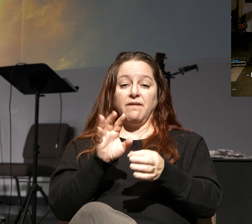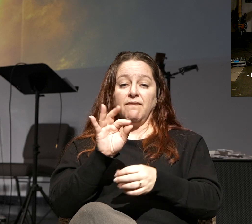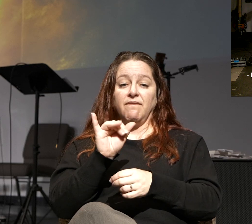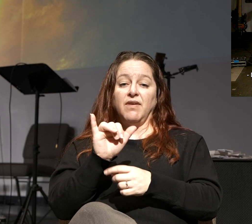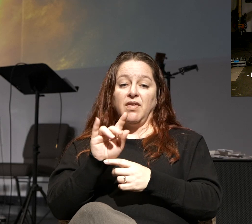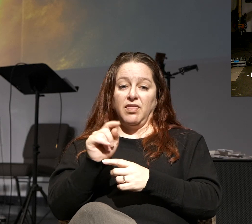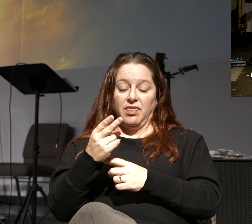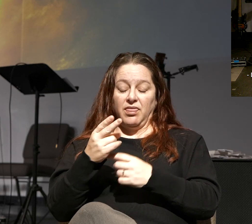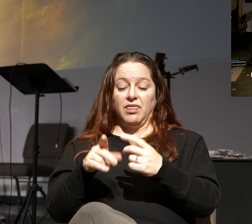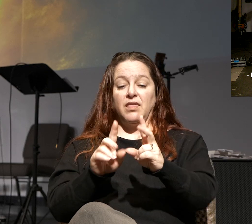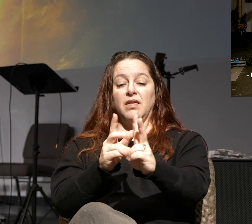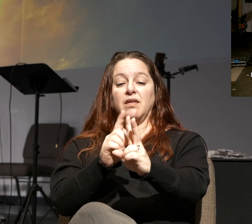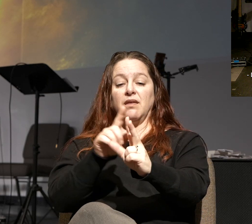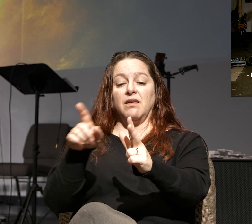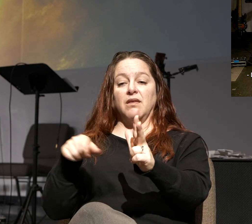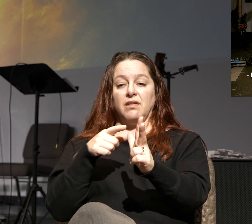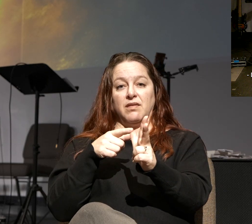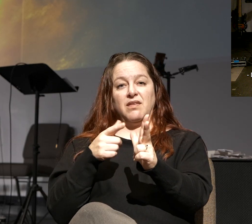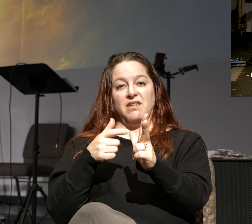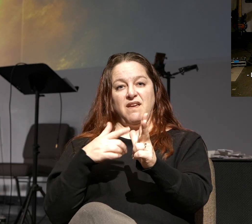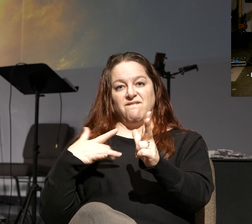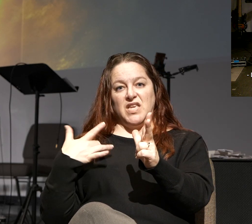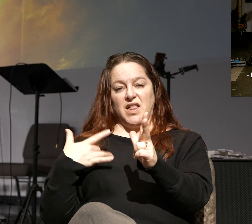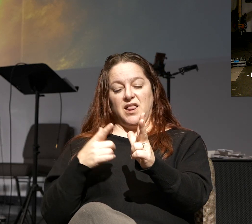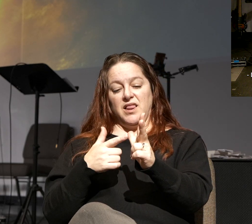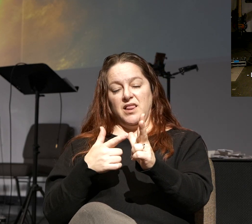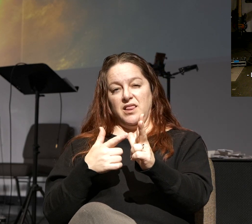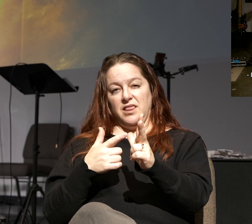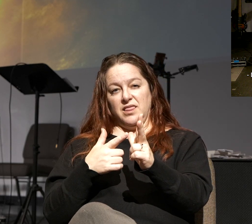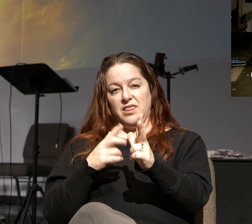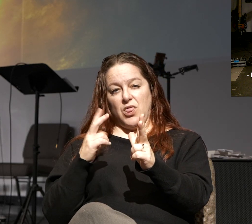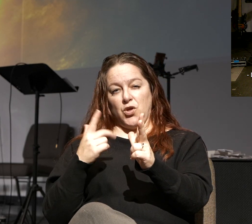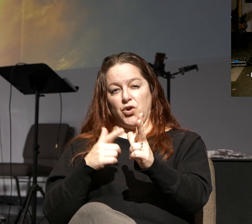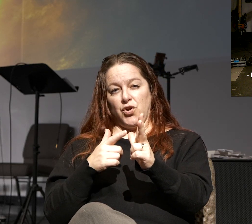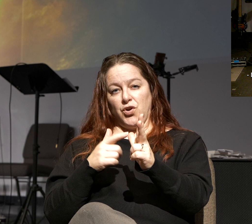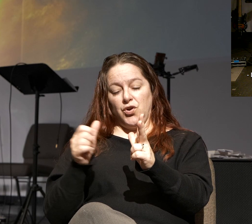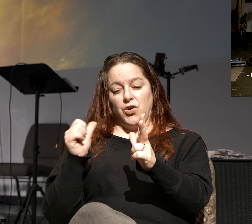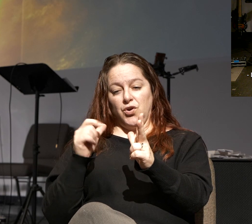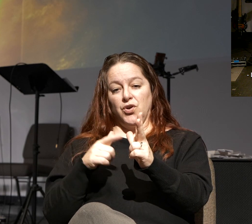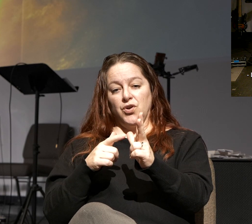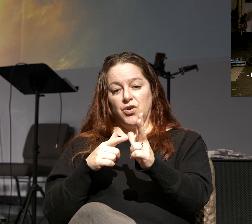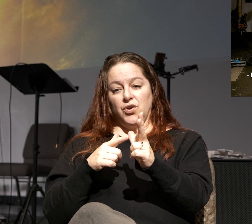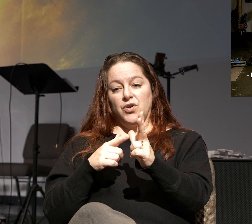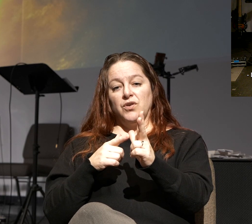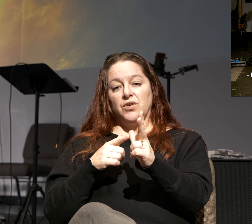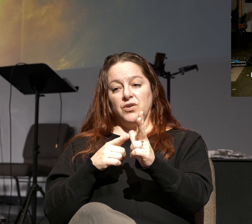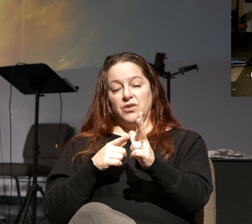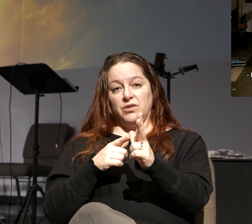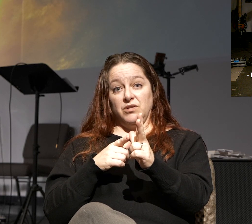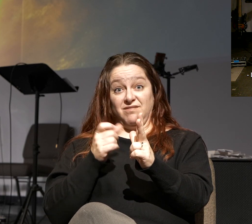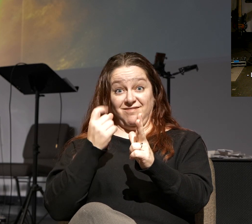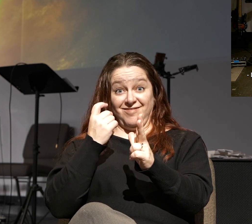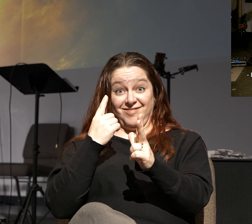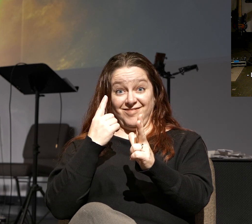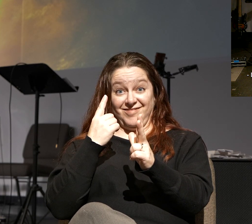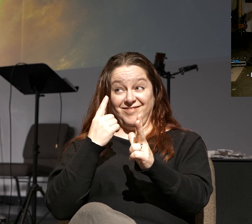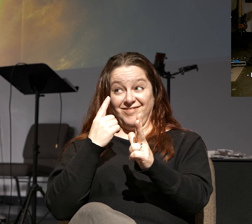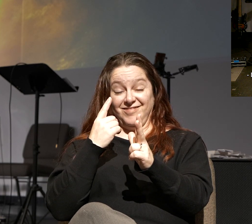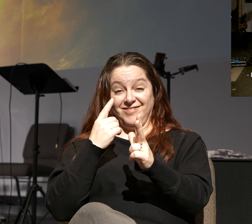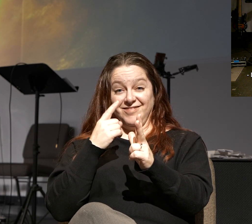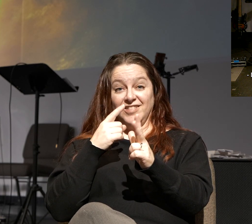faith. And then the third would be feeling. Feeling would be behind the faith. You guys catching that?